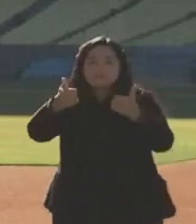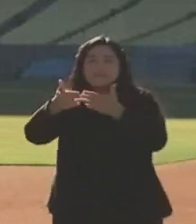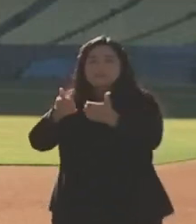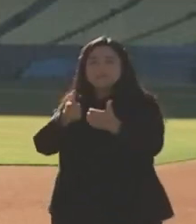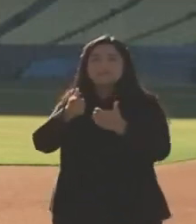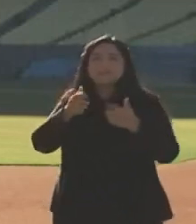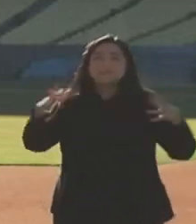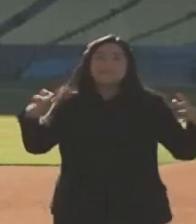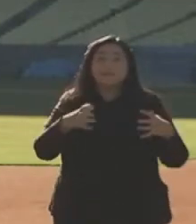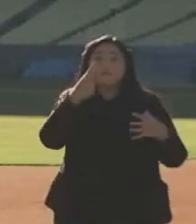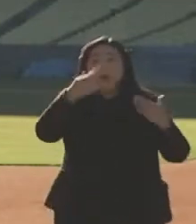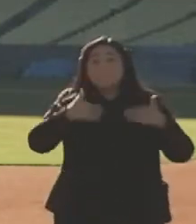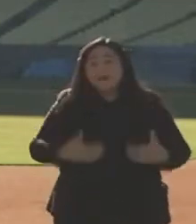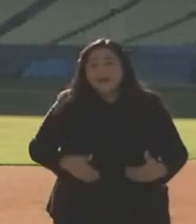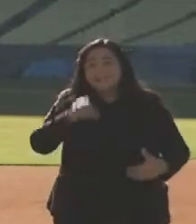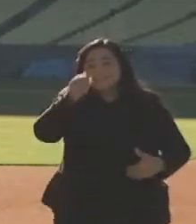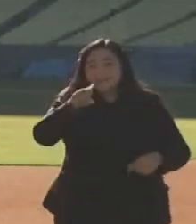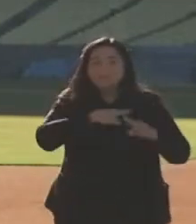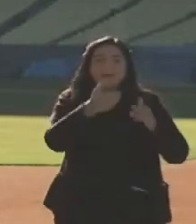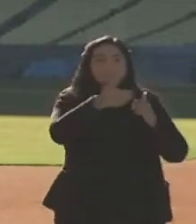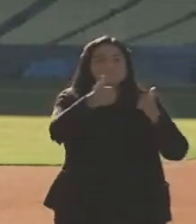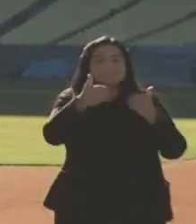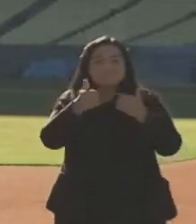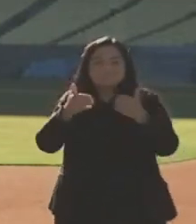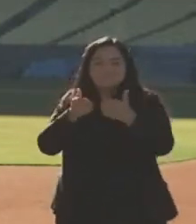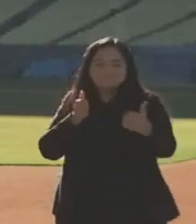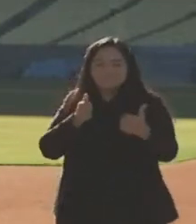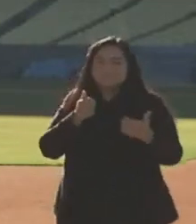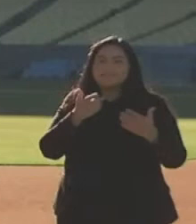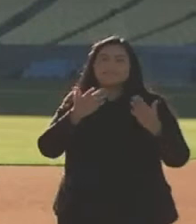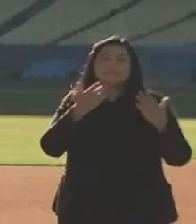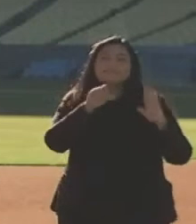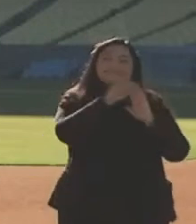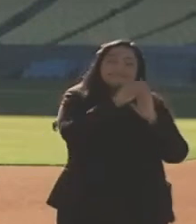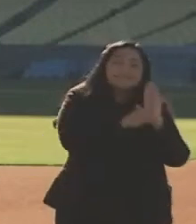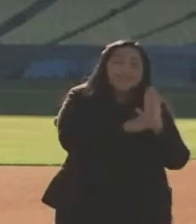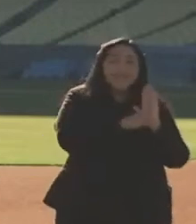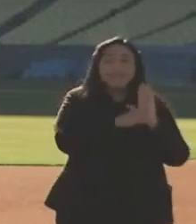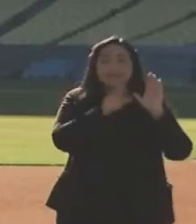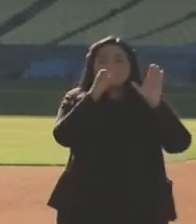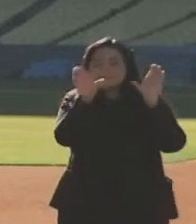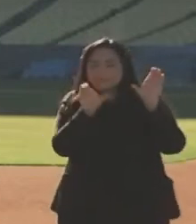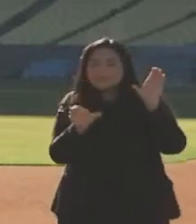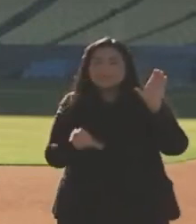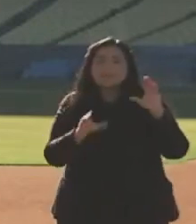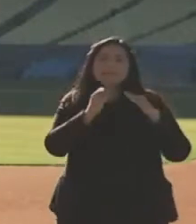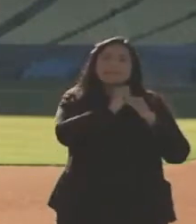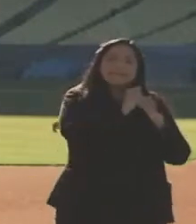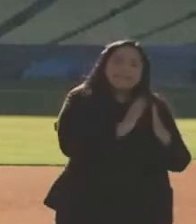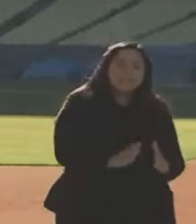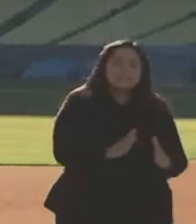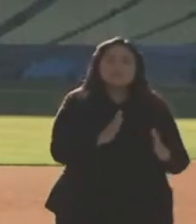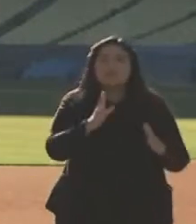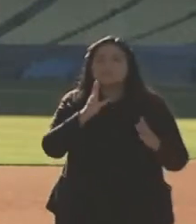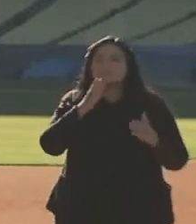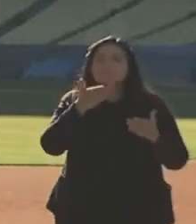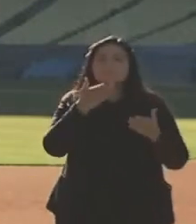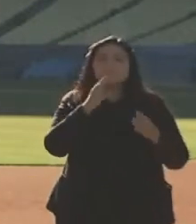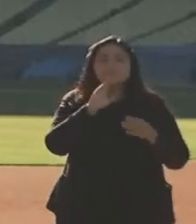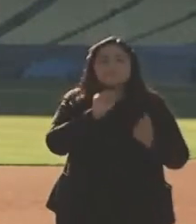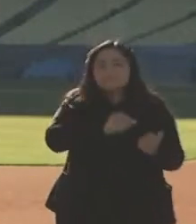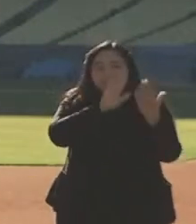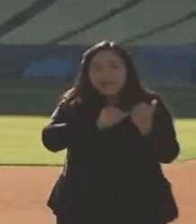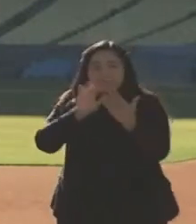58 counties, 470, almost 480 cities in the state, different leadership, different methodology in terms of focus and energy, different ideology.